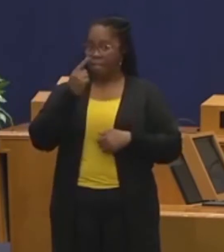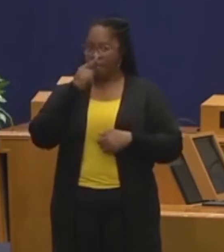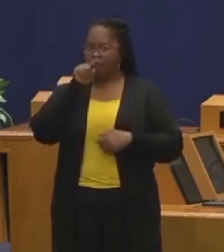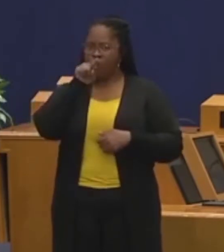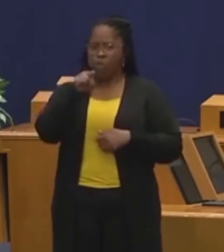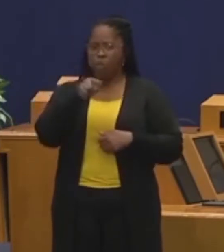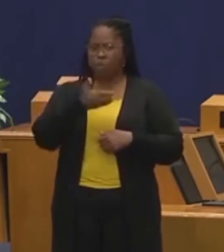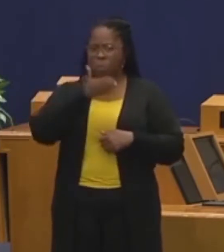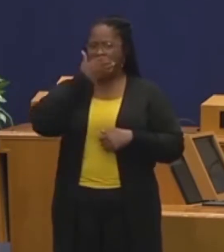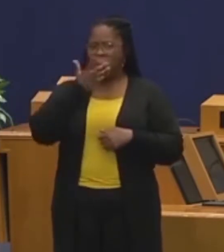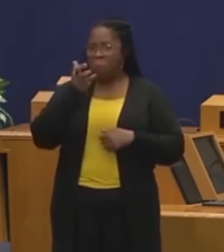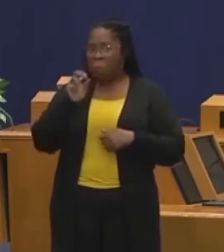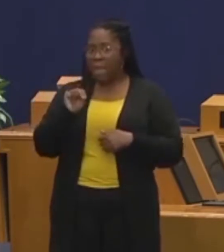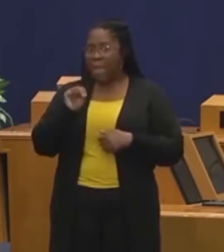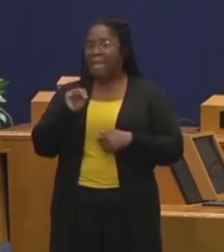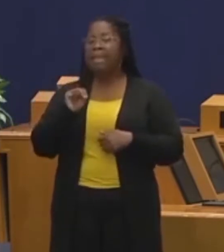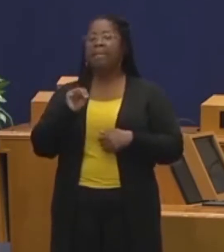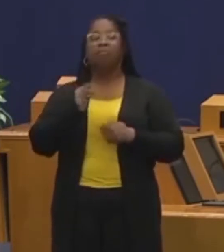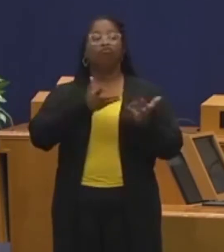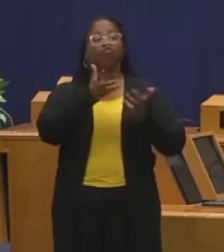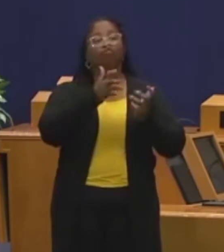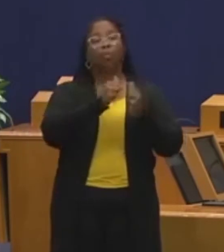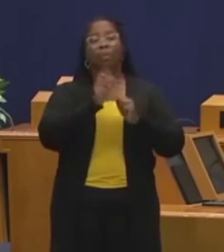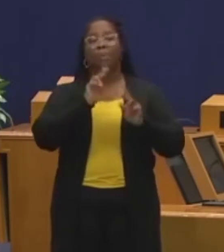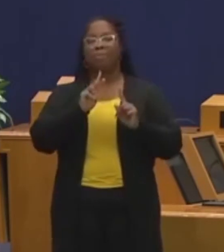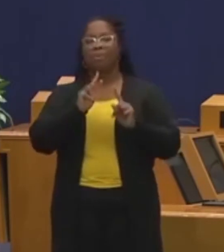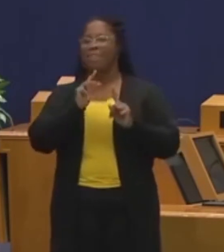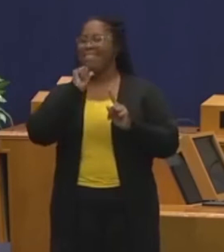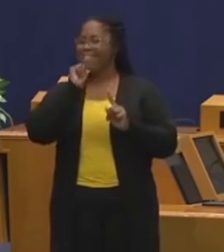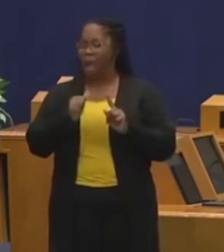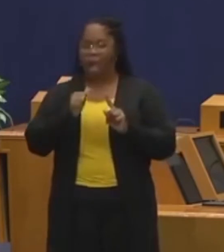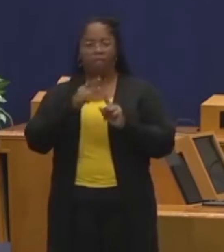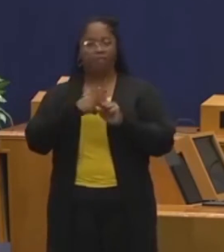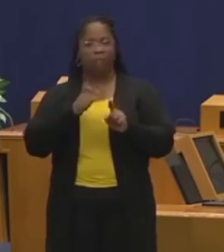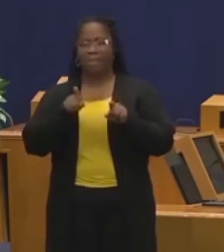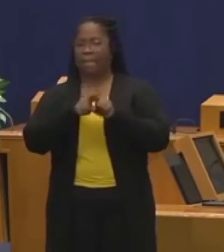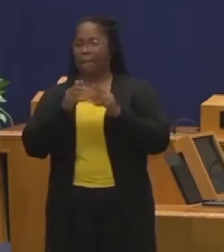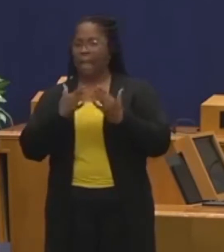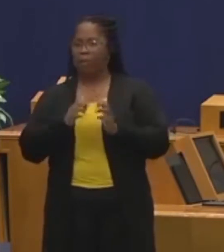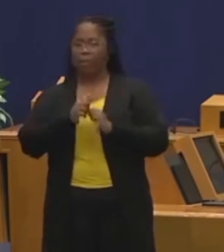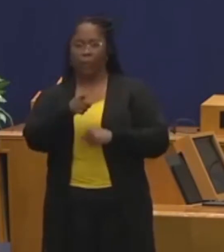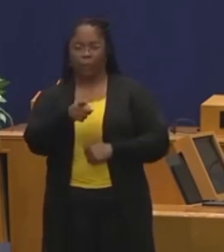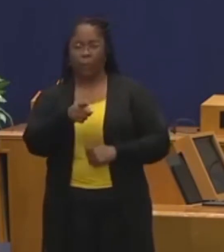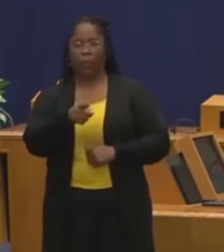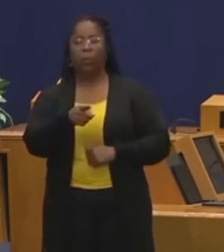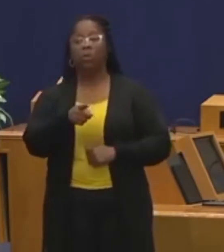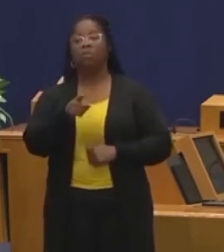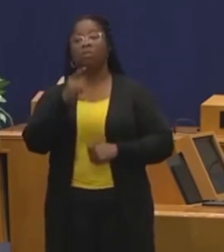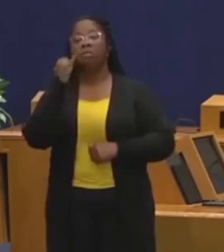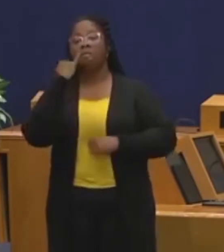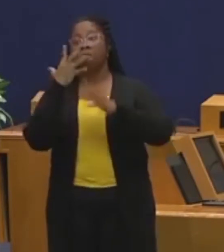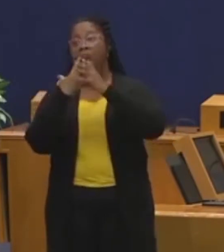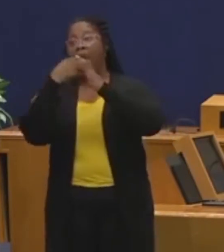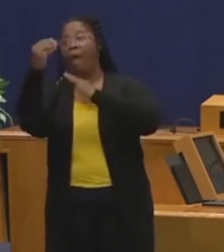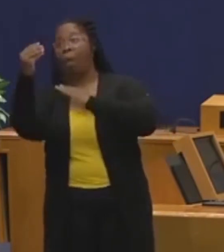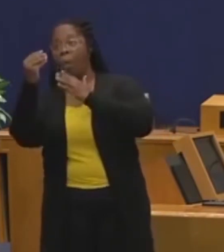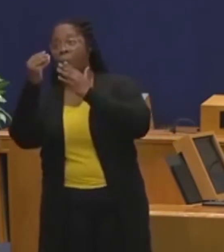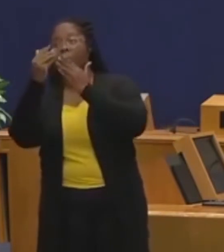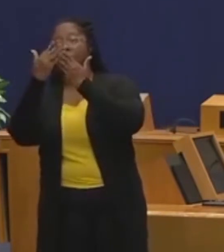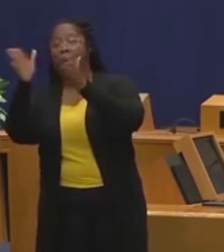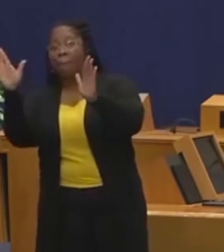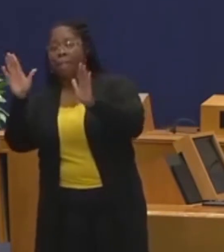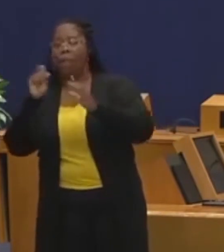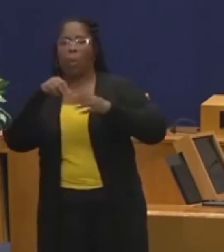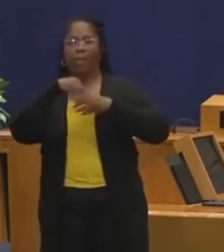interacting with others who are not members of your household, and you can use it in both public, you ought to be using it in both public and private spaces.